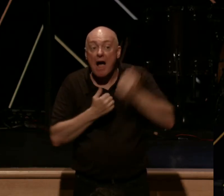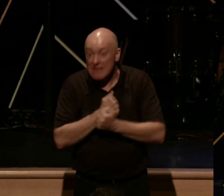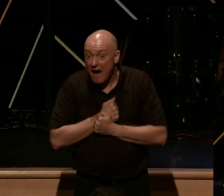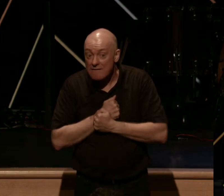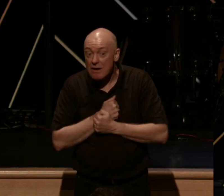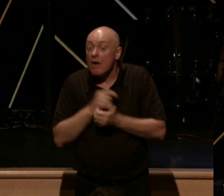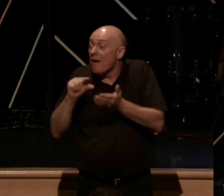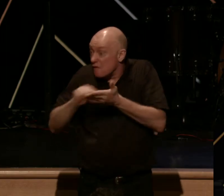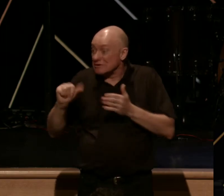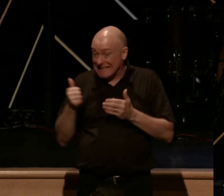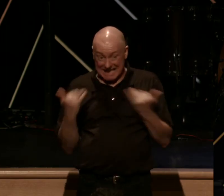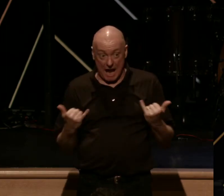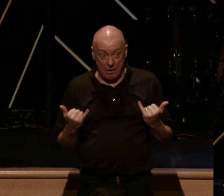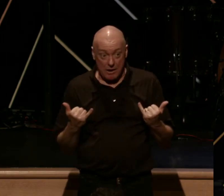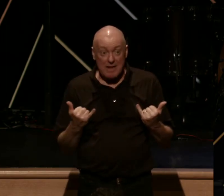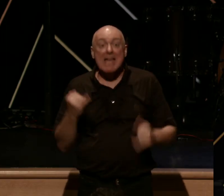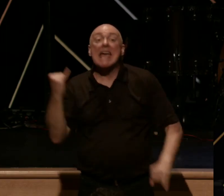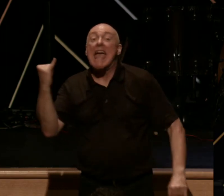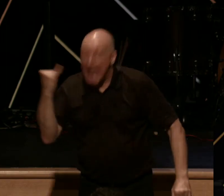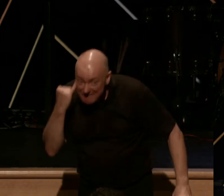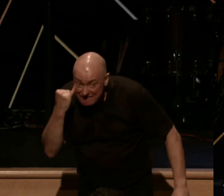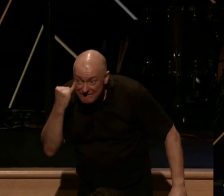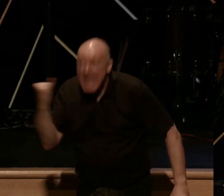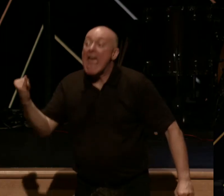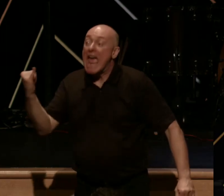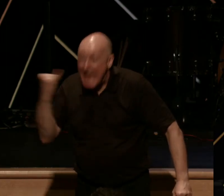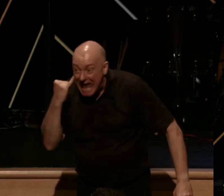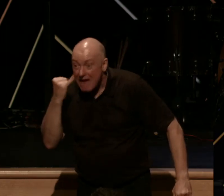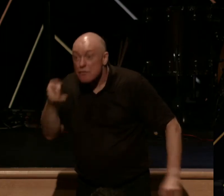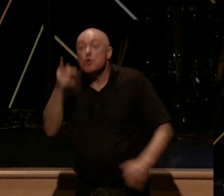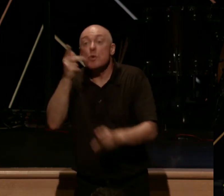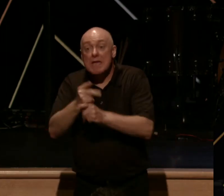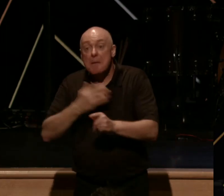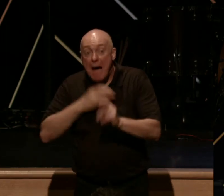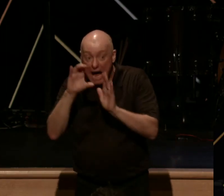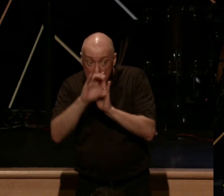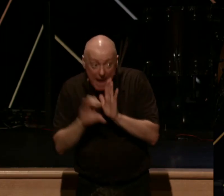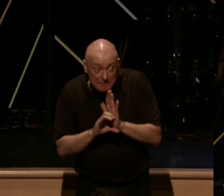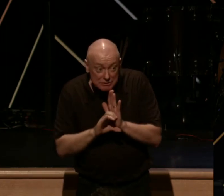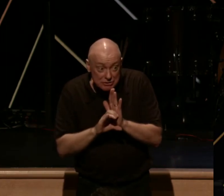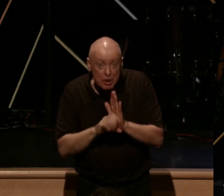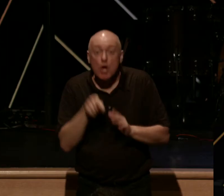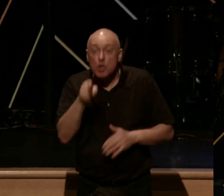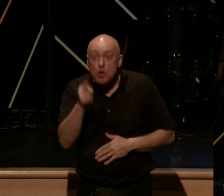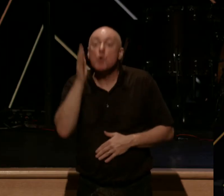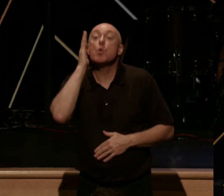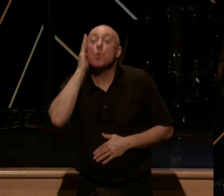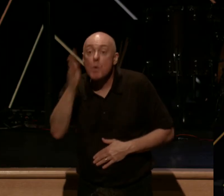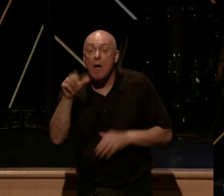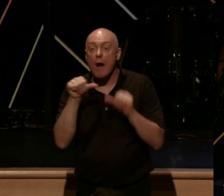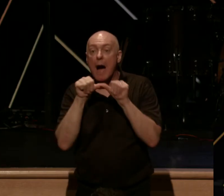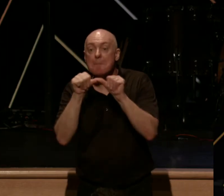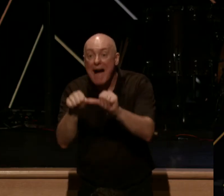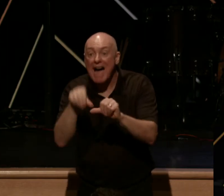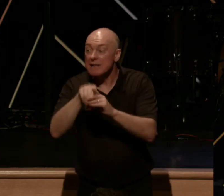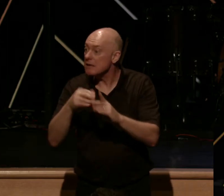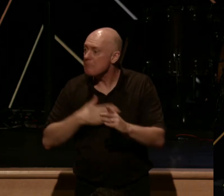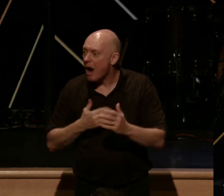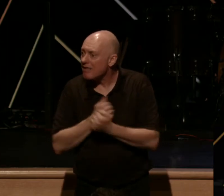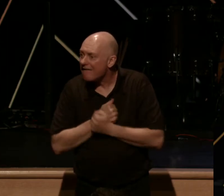10, if you keep my commandments, you will abide in my love, just